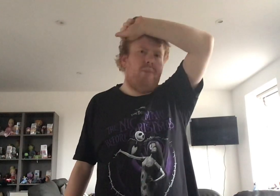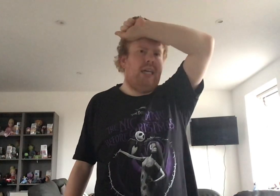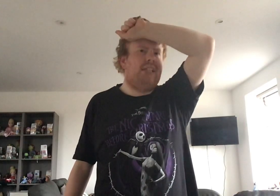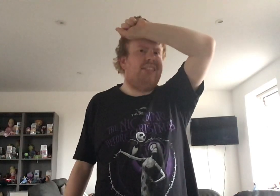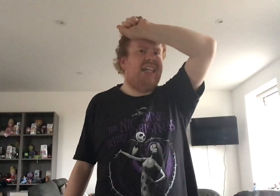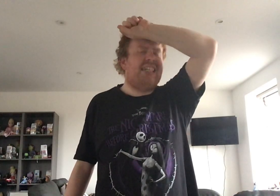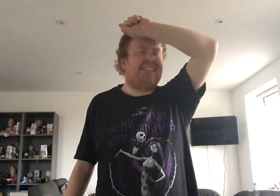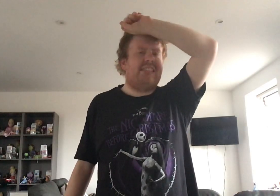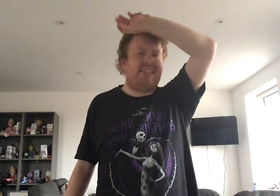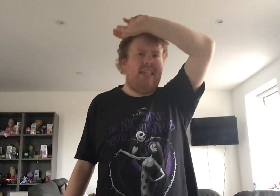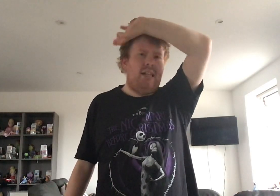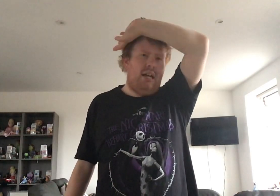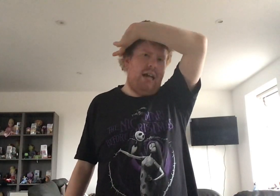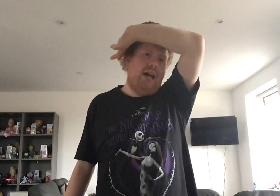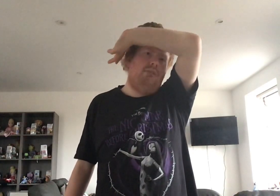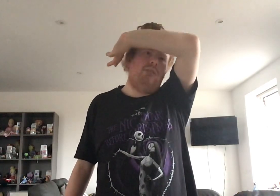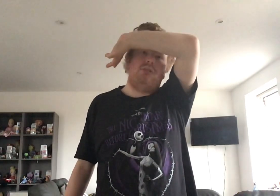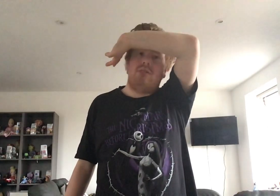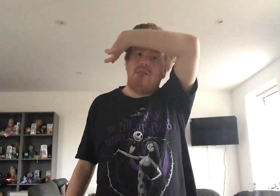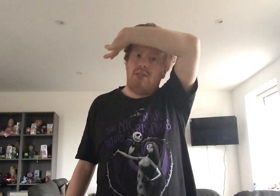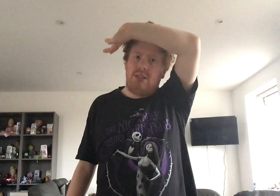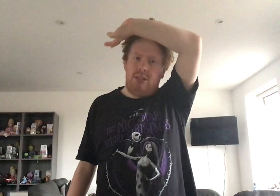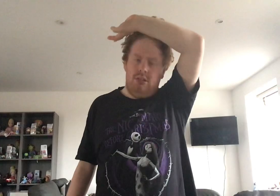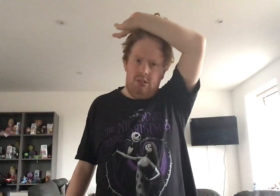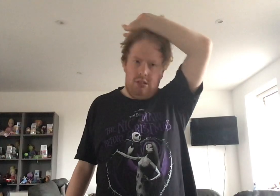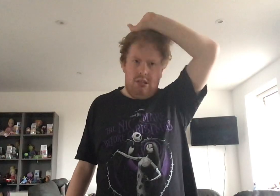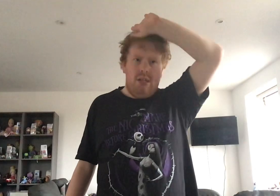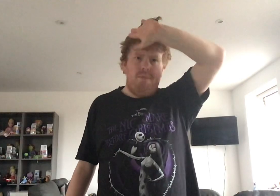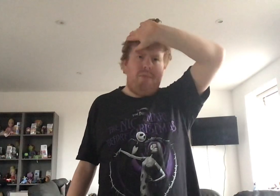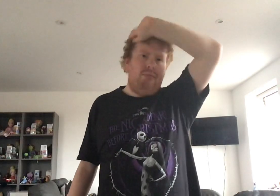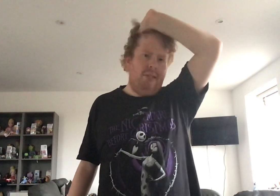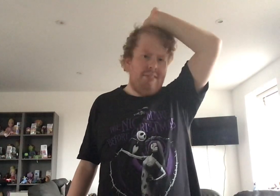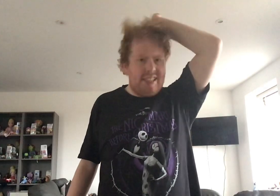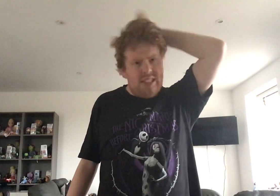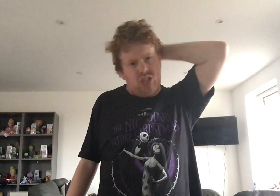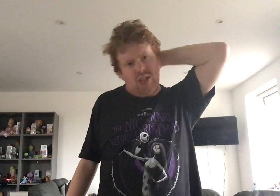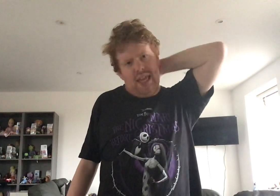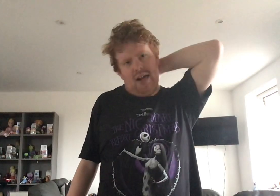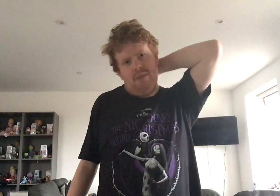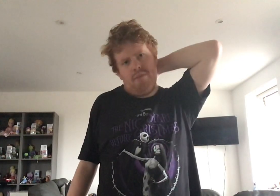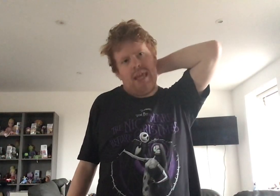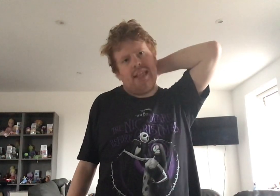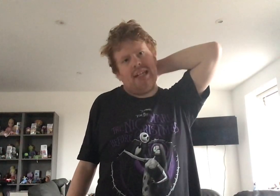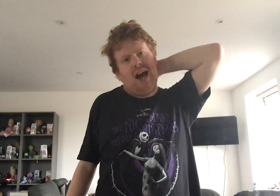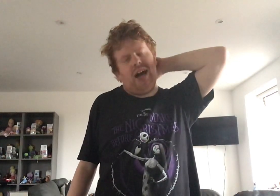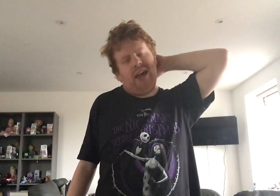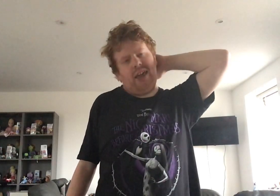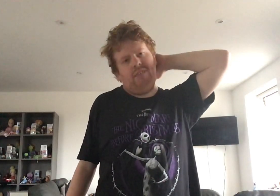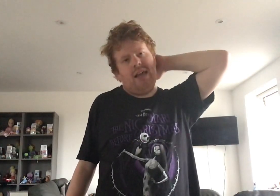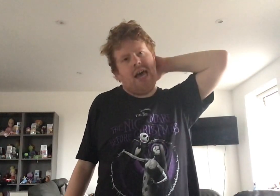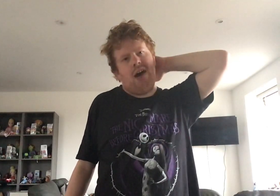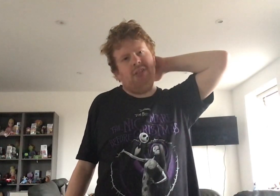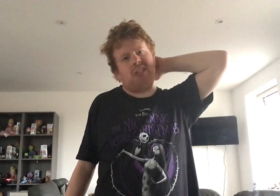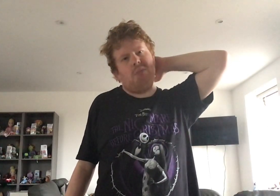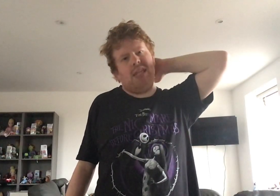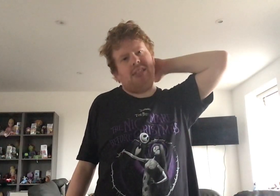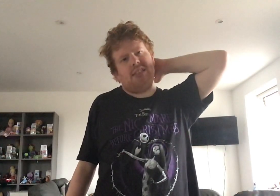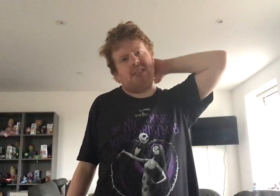PTSD like Harry does. But with Cedric being alive, Harry's PTSD